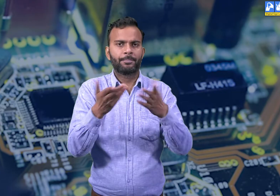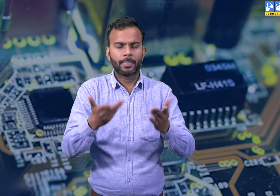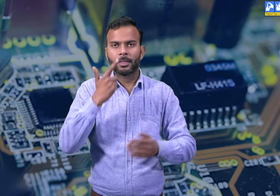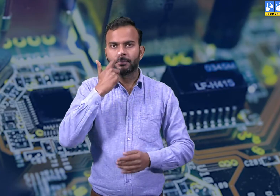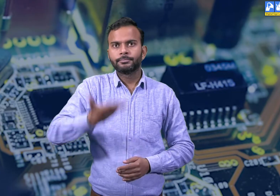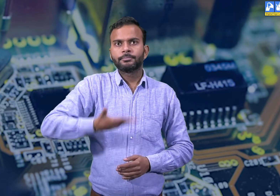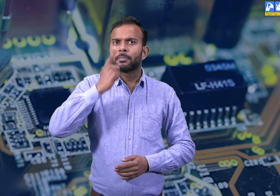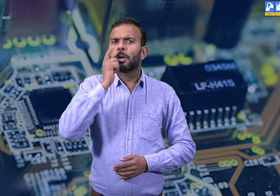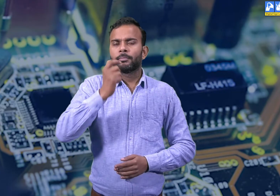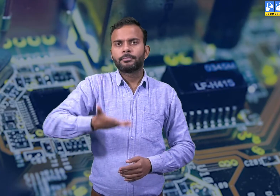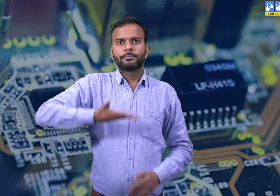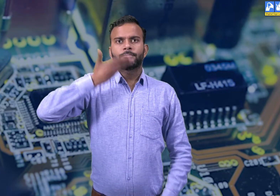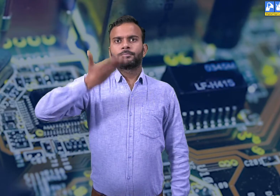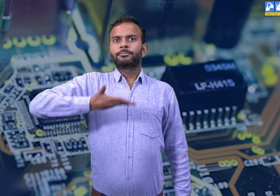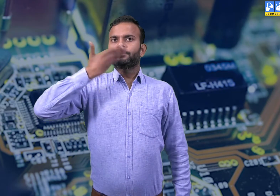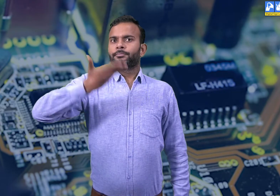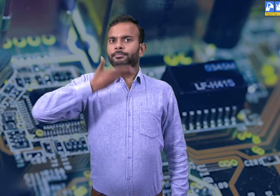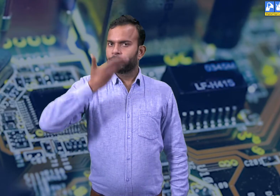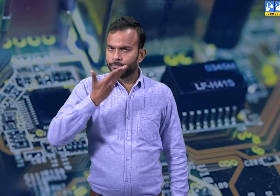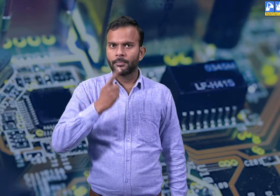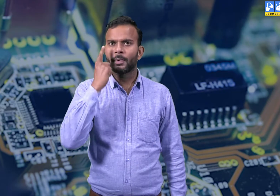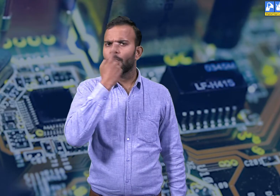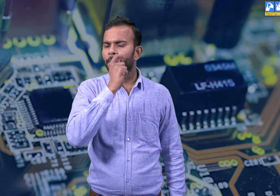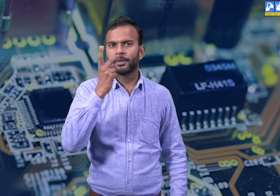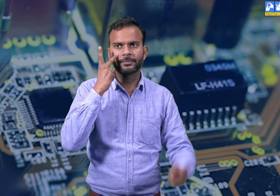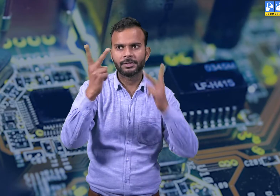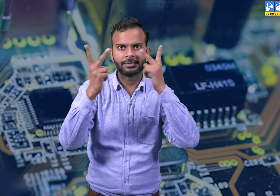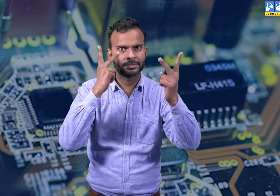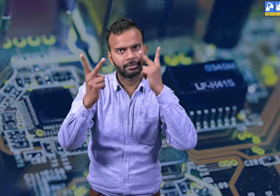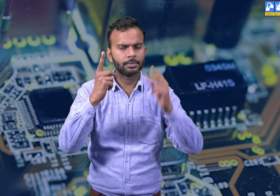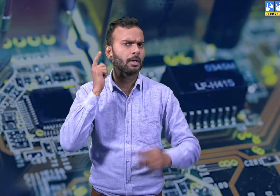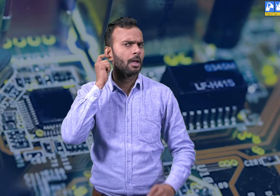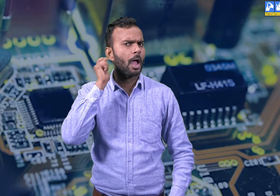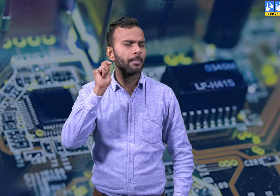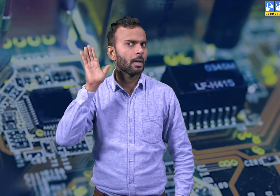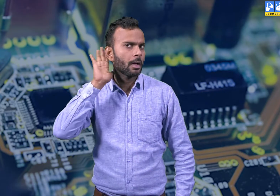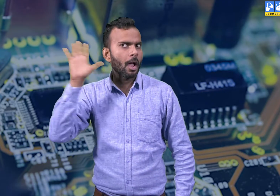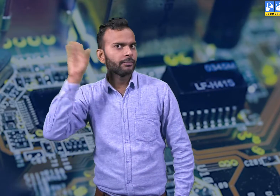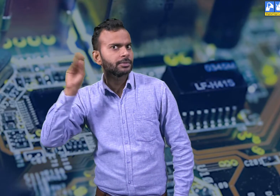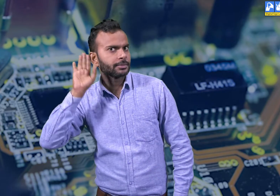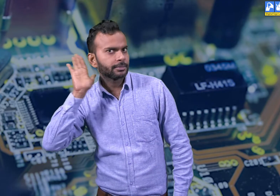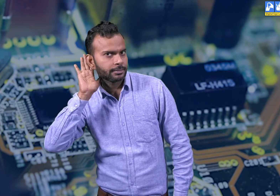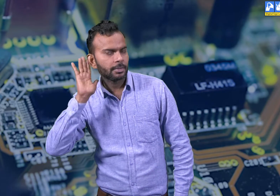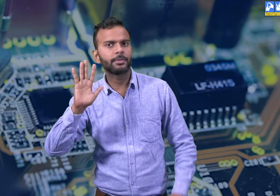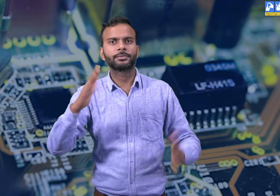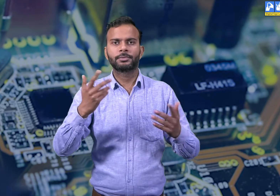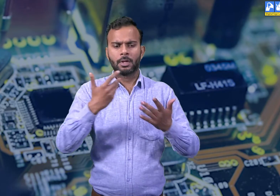some specific functions to do. Like we breathe from our nose, we see with our eyes and we